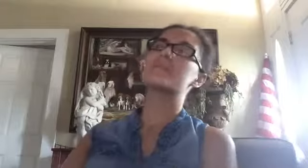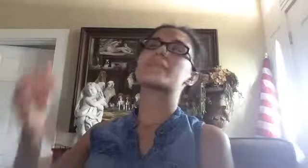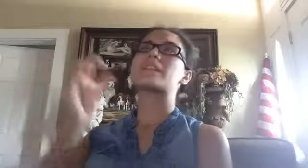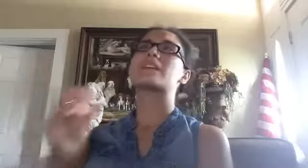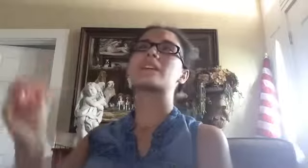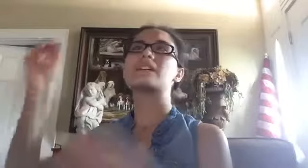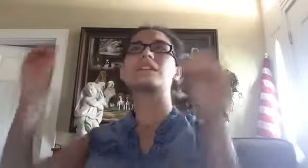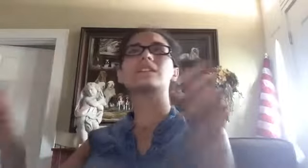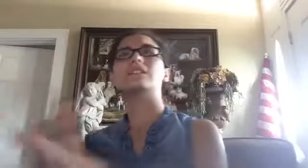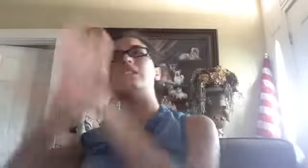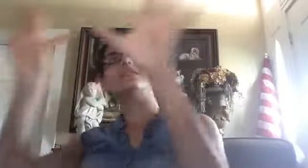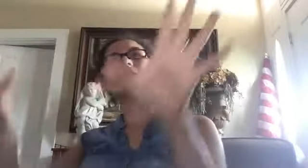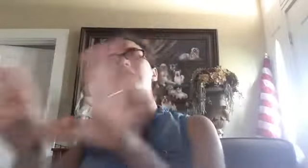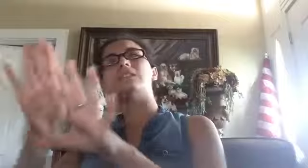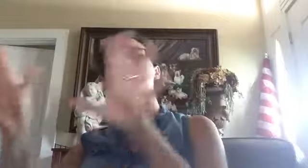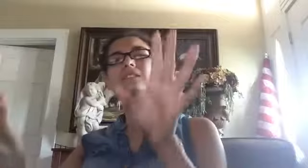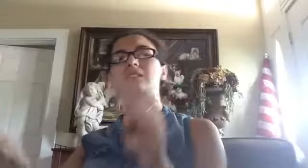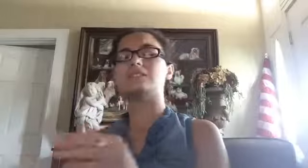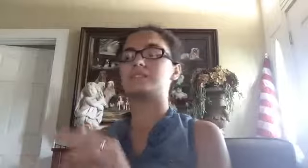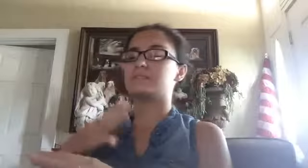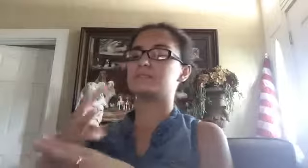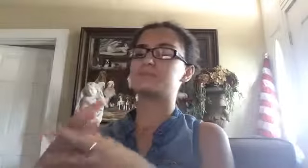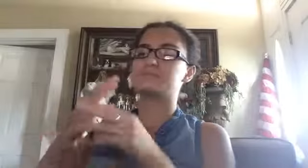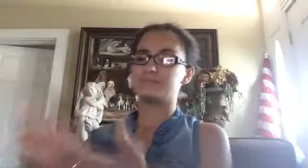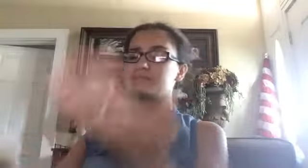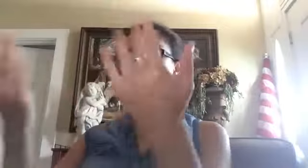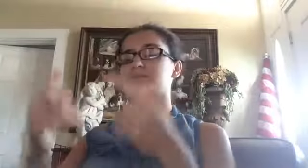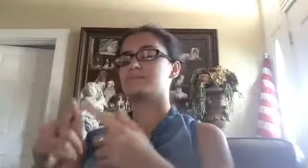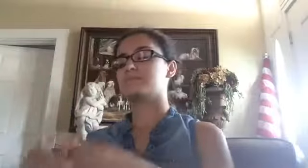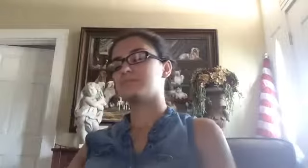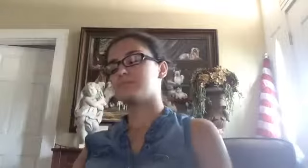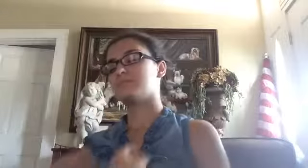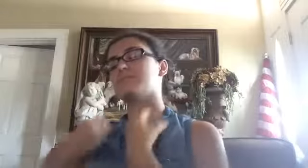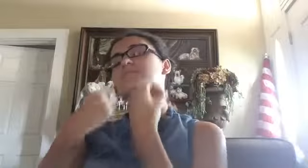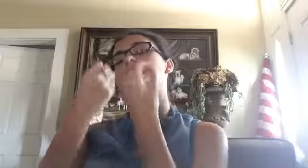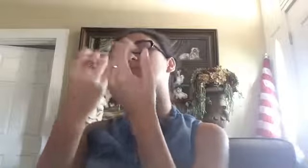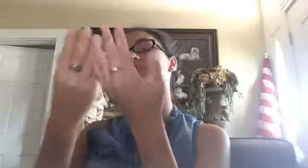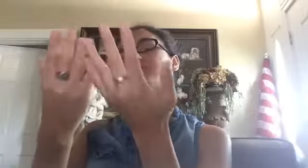Oh, great light of the world, come to impart